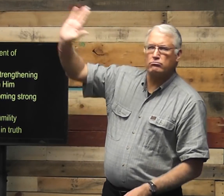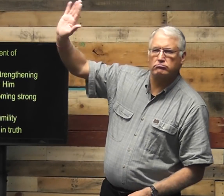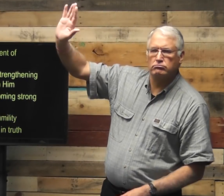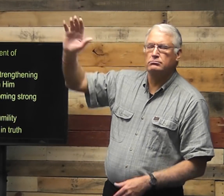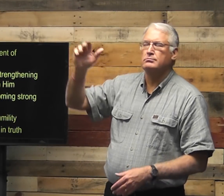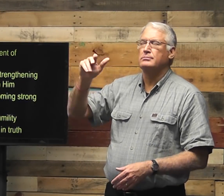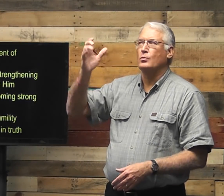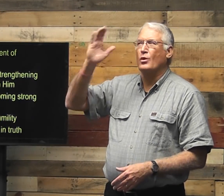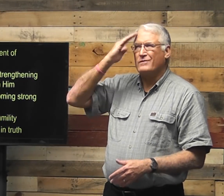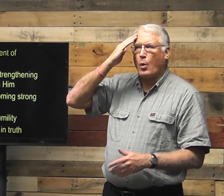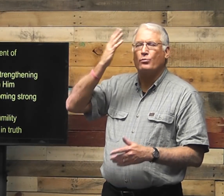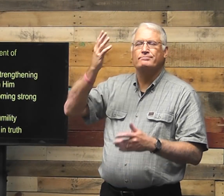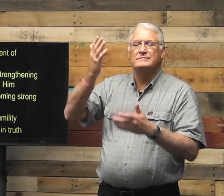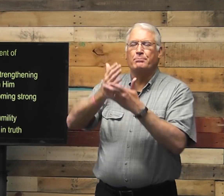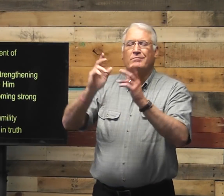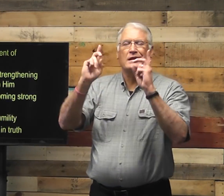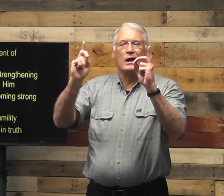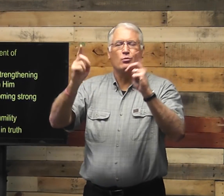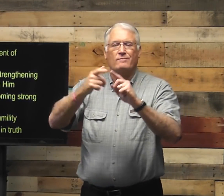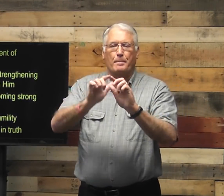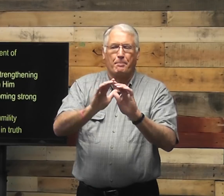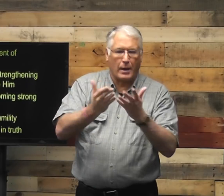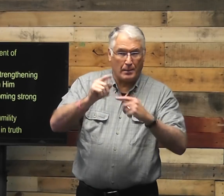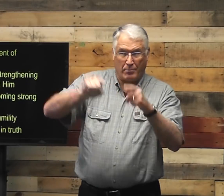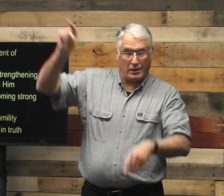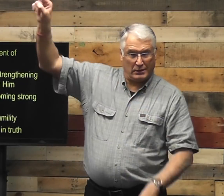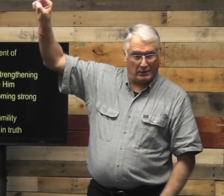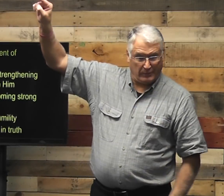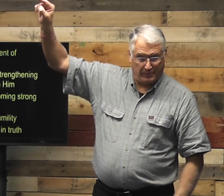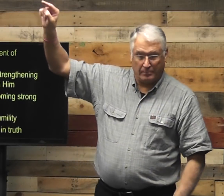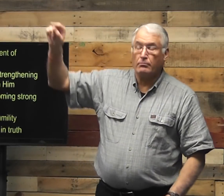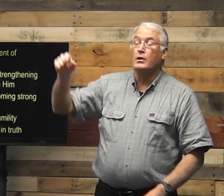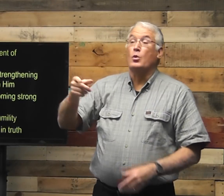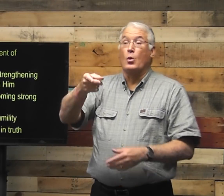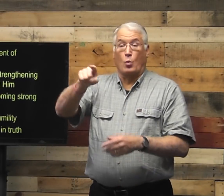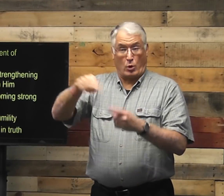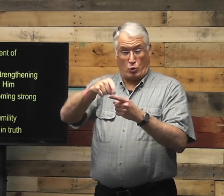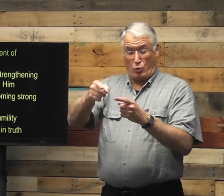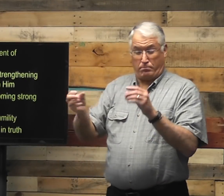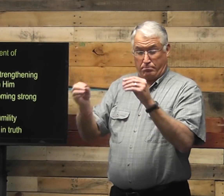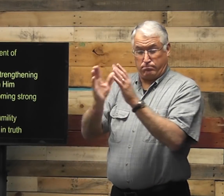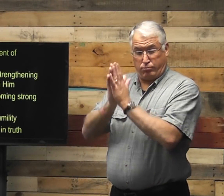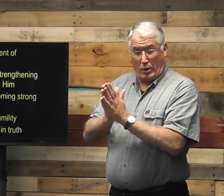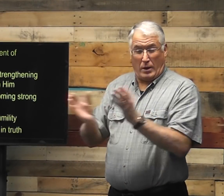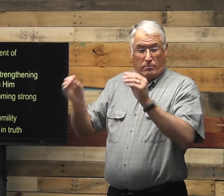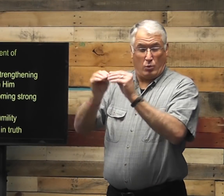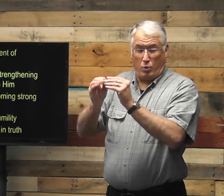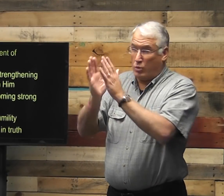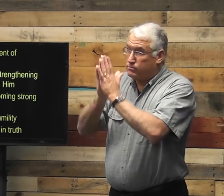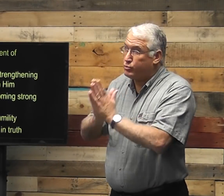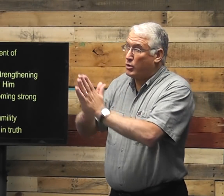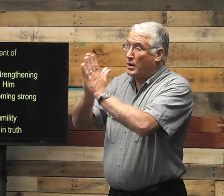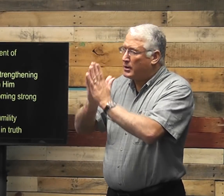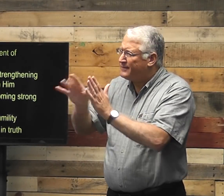We know some of the doctrine from the Bible that we learn about him. But when you pray more,